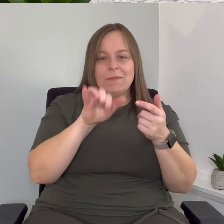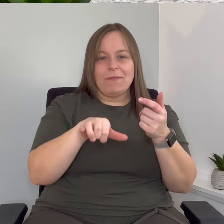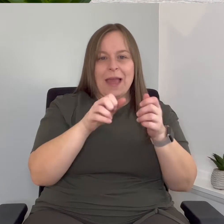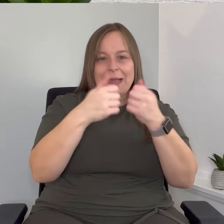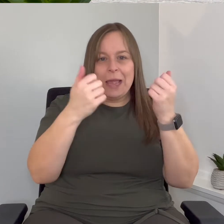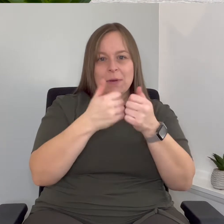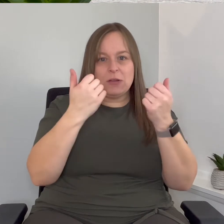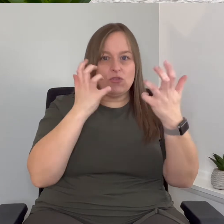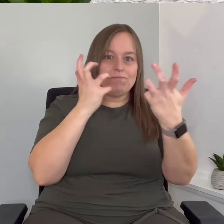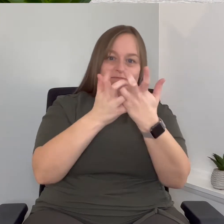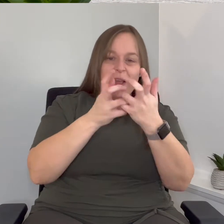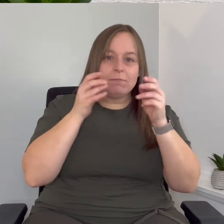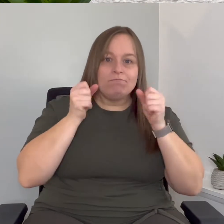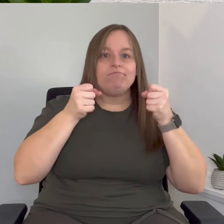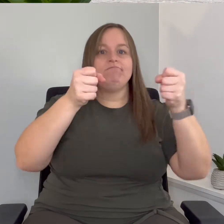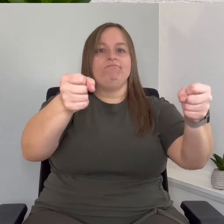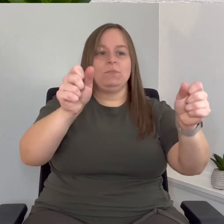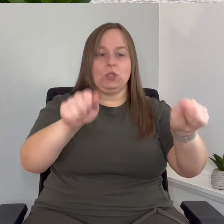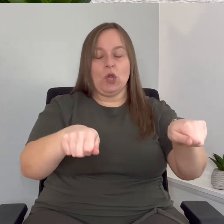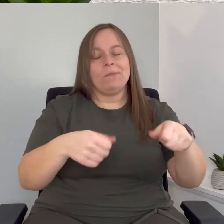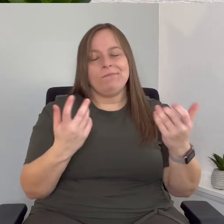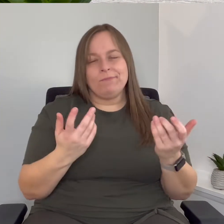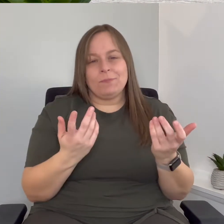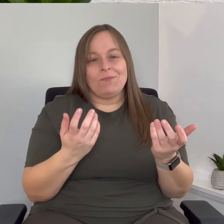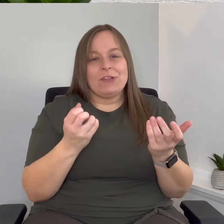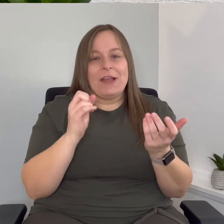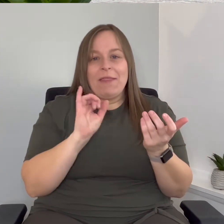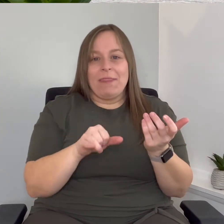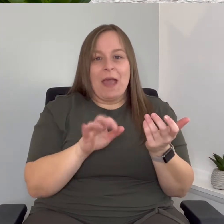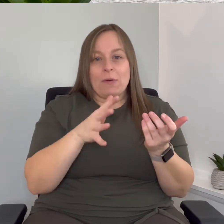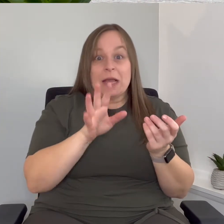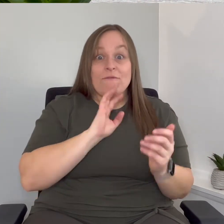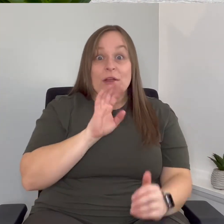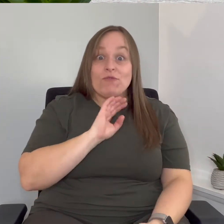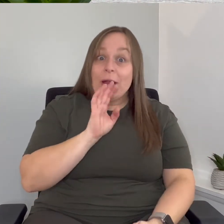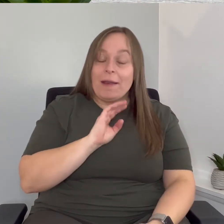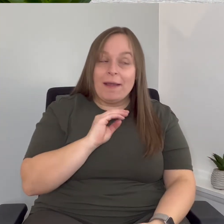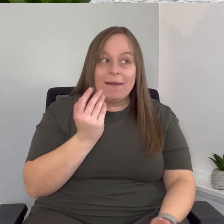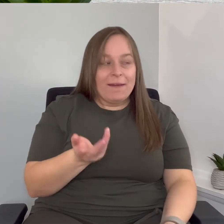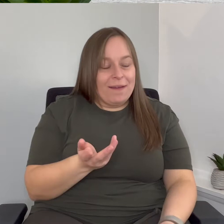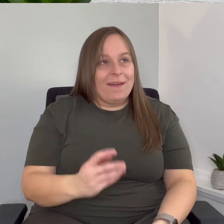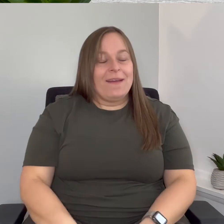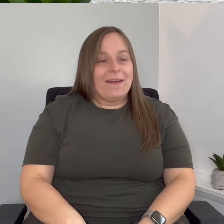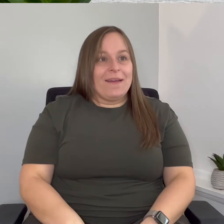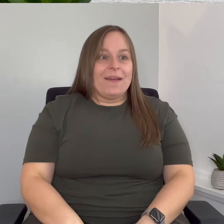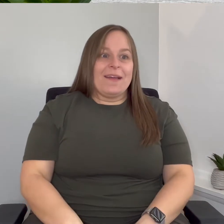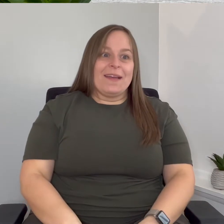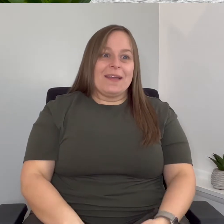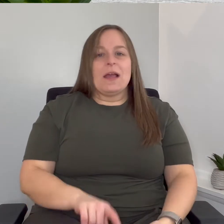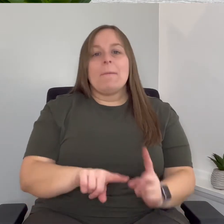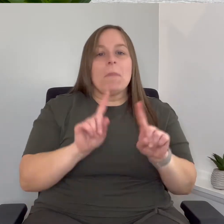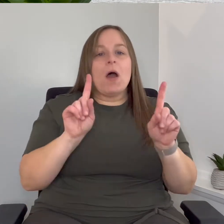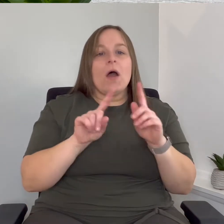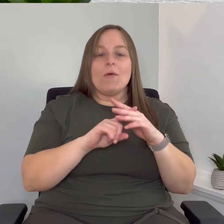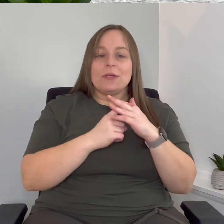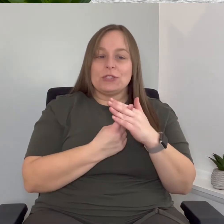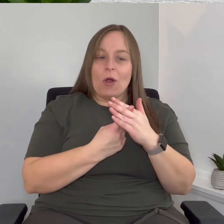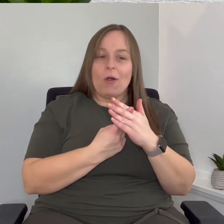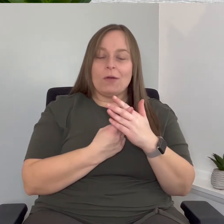to make it fit so that was kind of frustrating but we started I